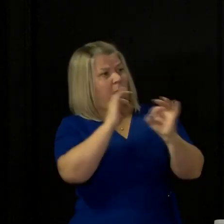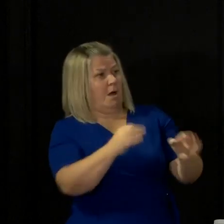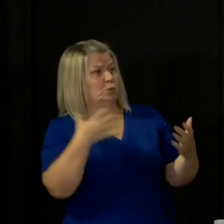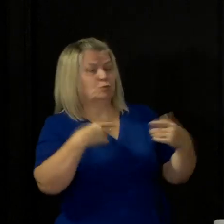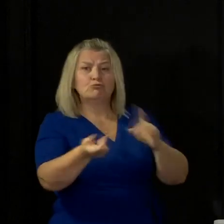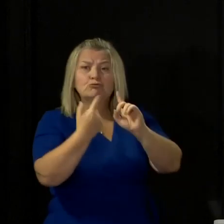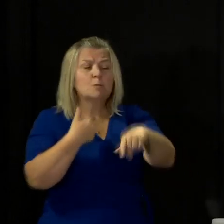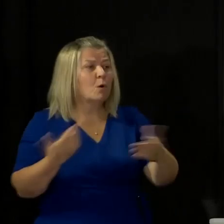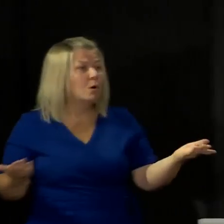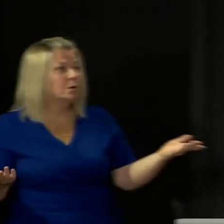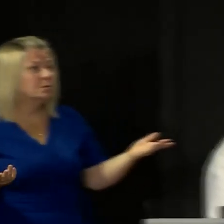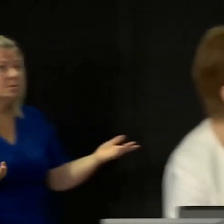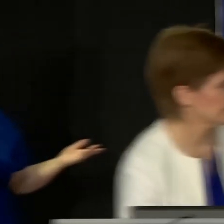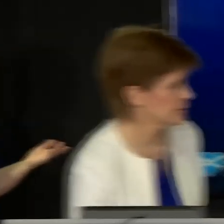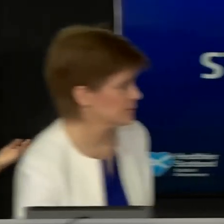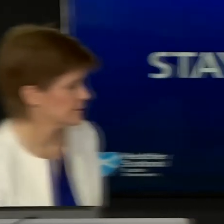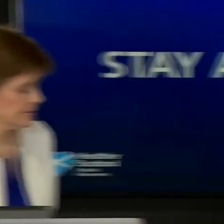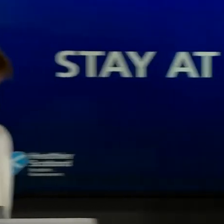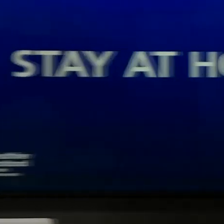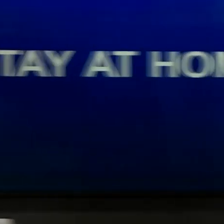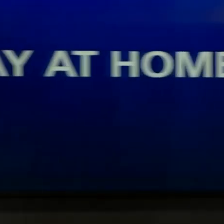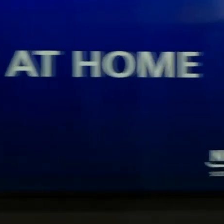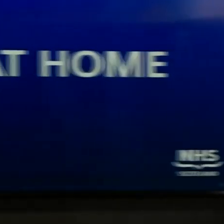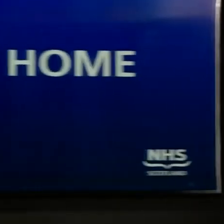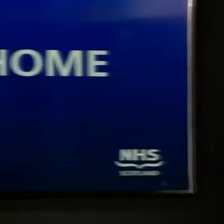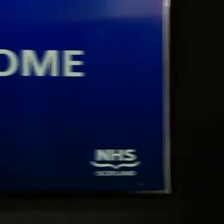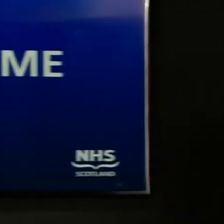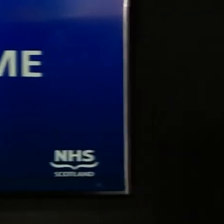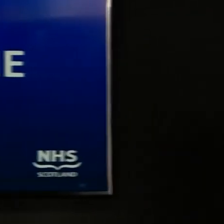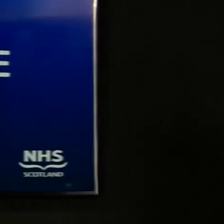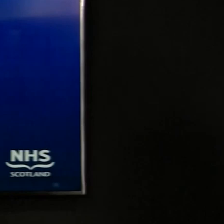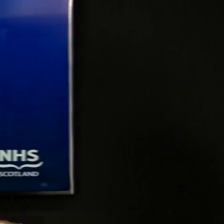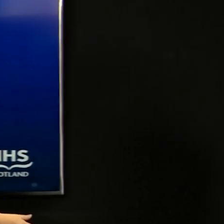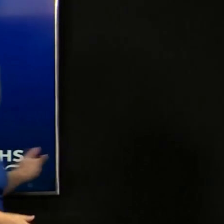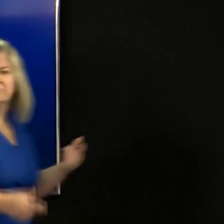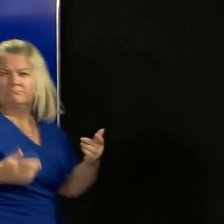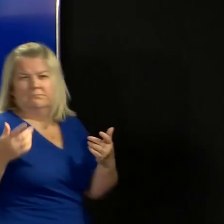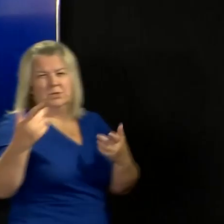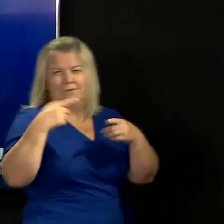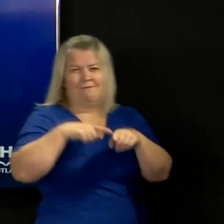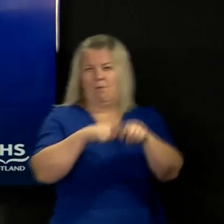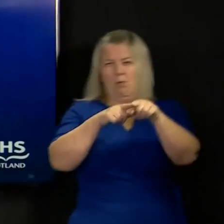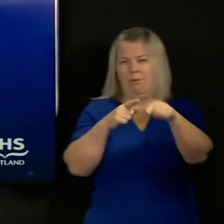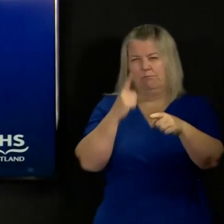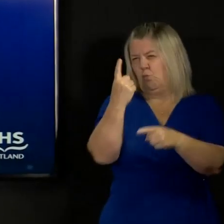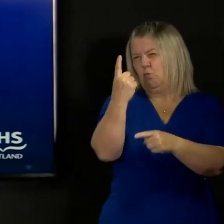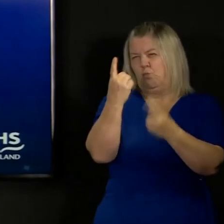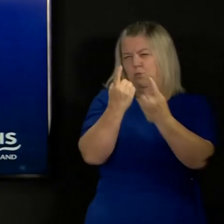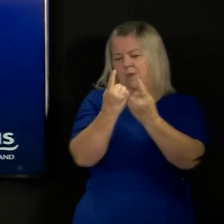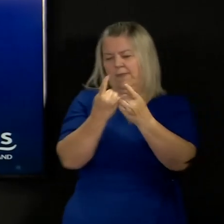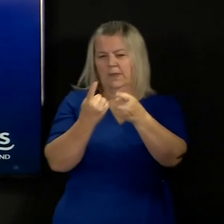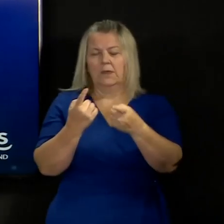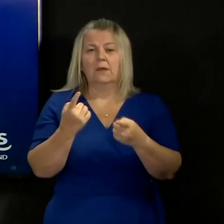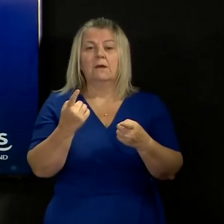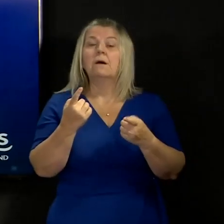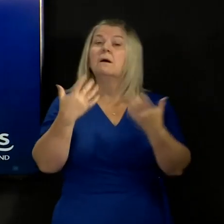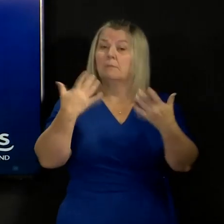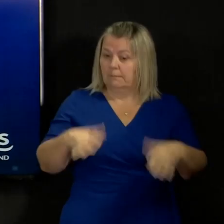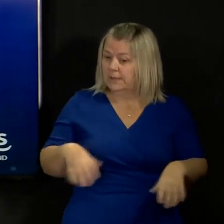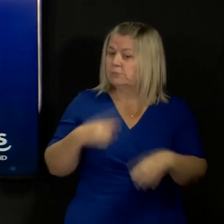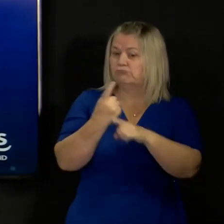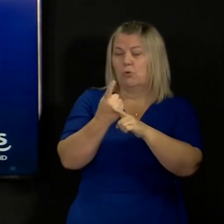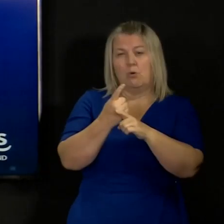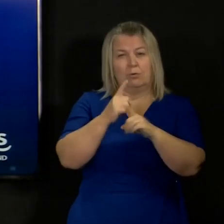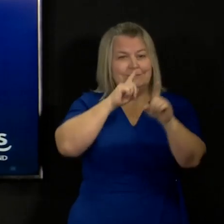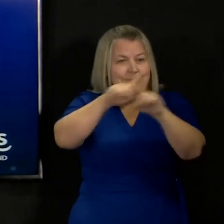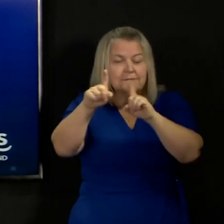if she wants to add any more. Only one point, First Minister, to what you've already said. I spoke myself with the chief executives